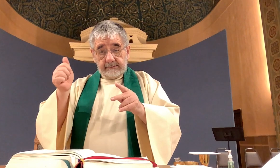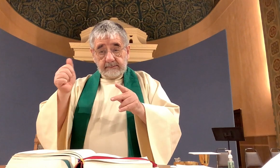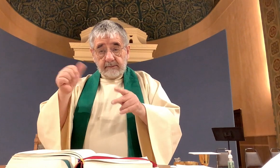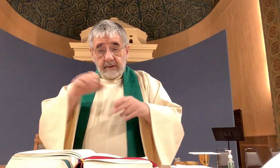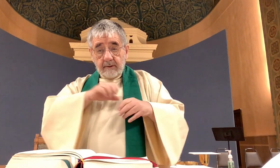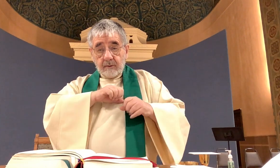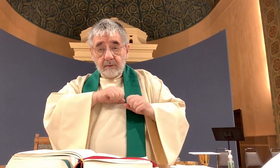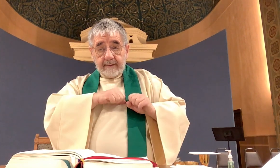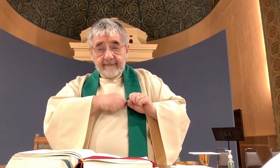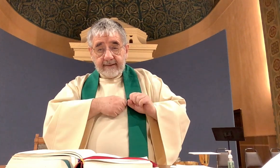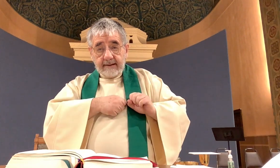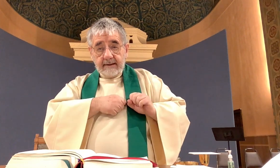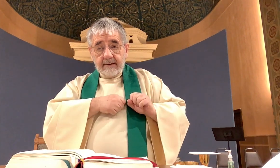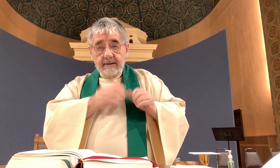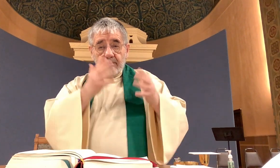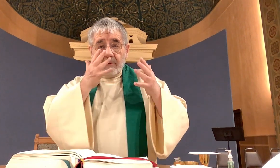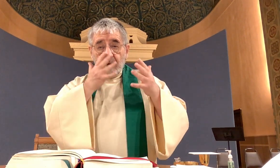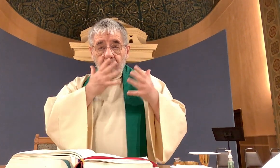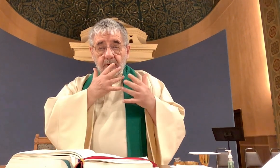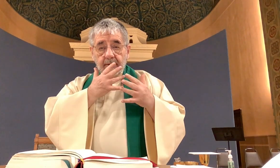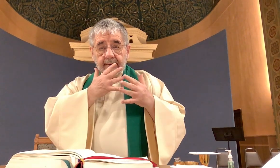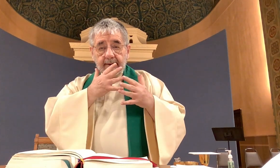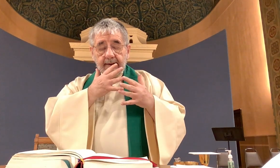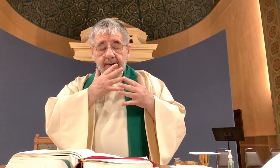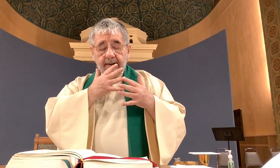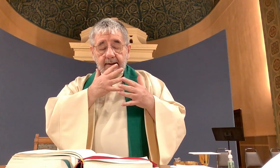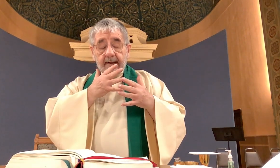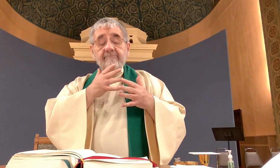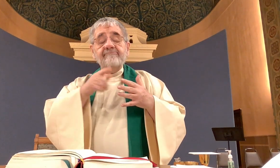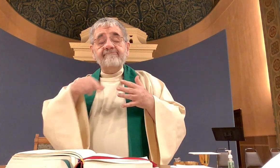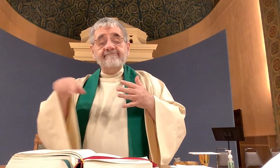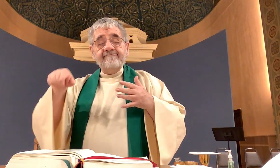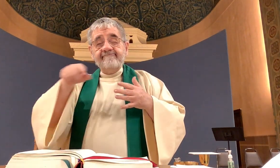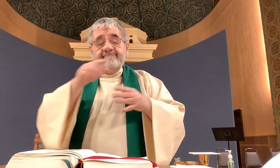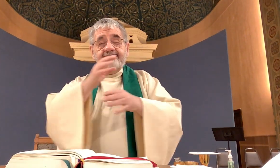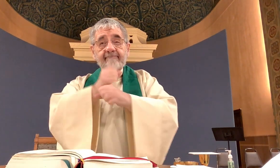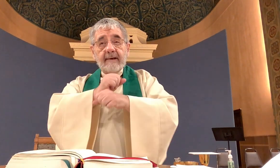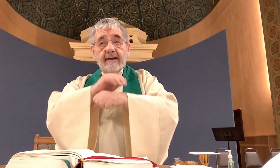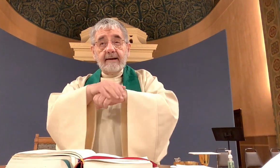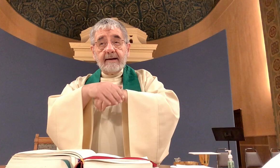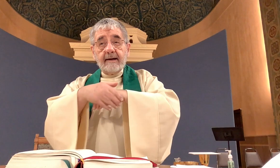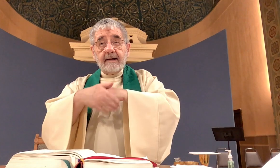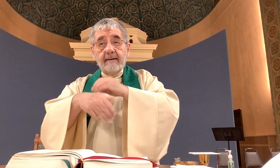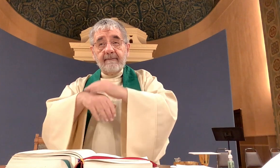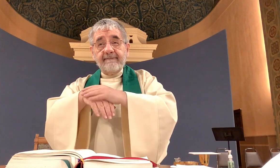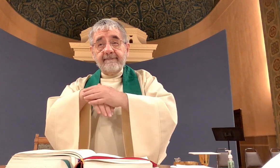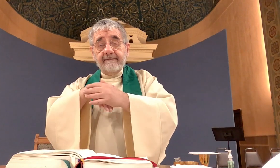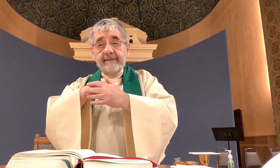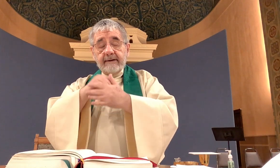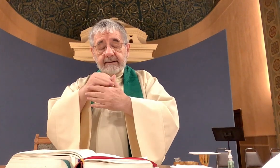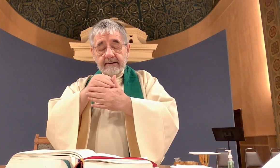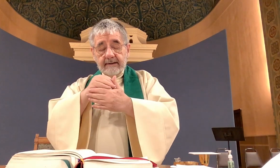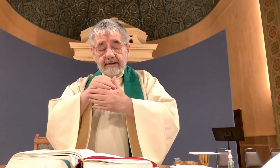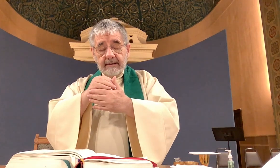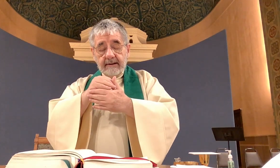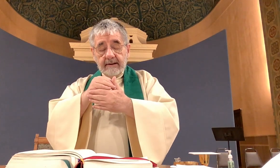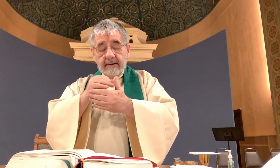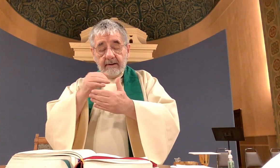we pray also for those that are heartbroken and grieving that they may find comfort we